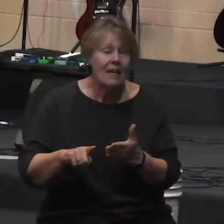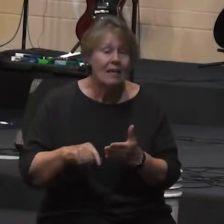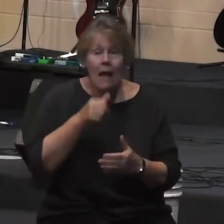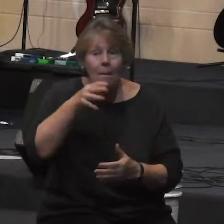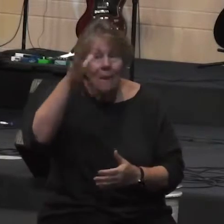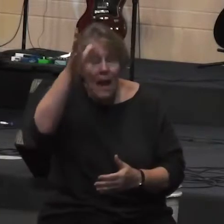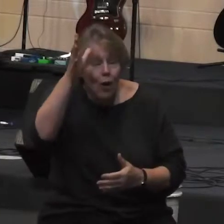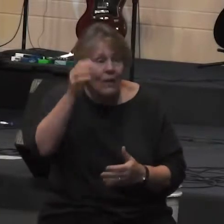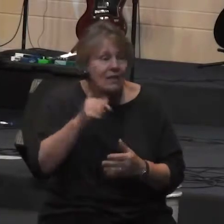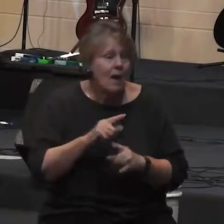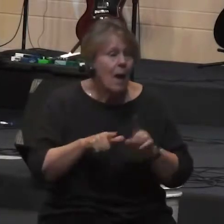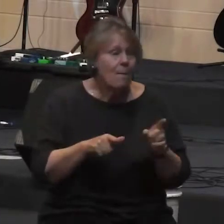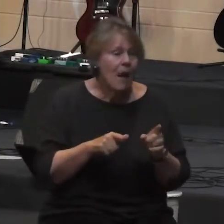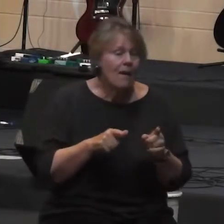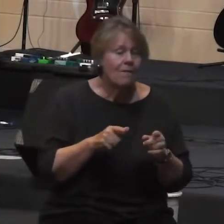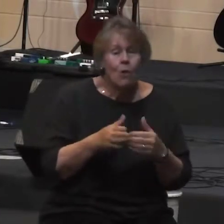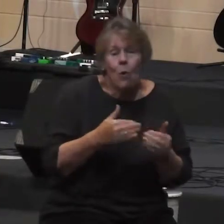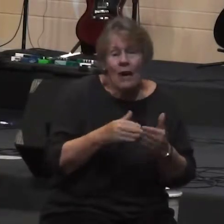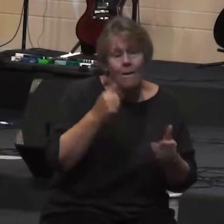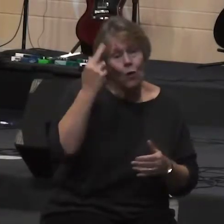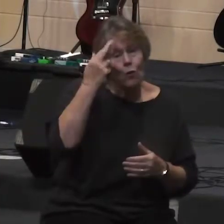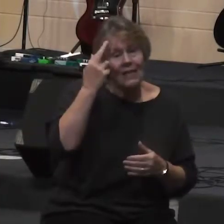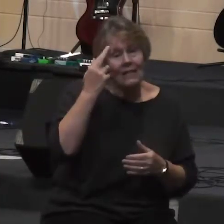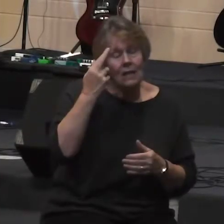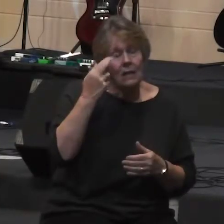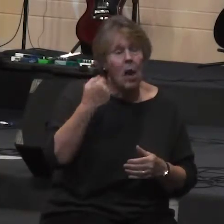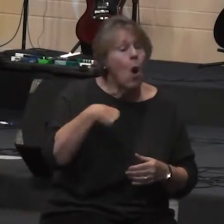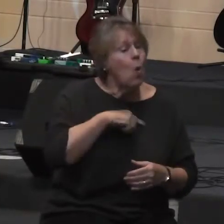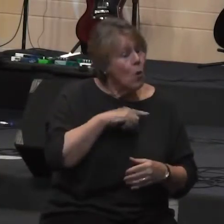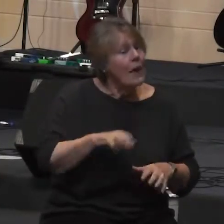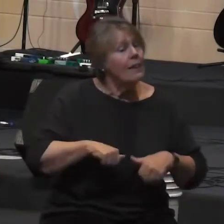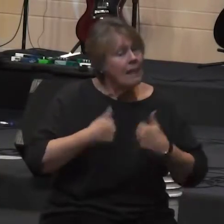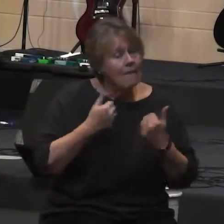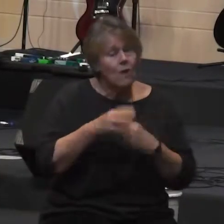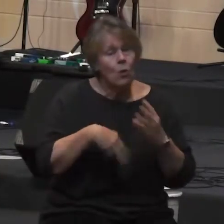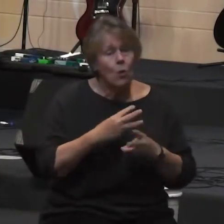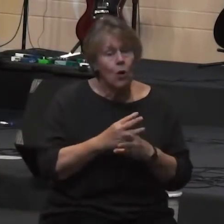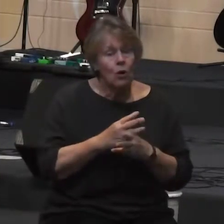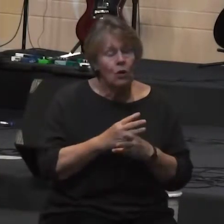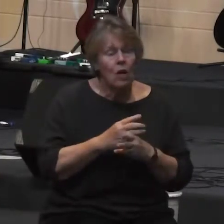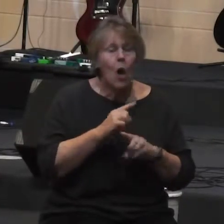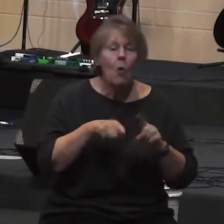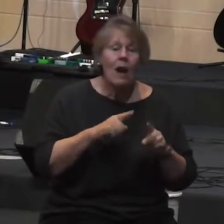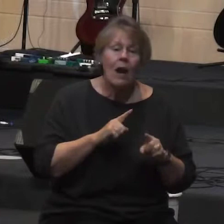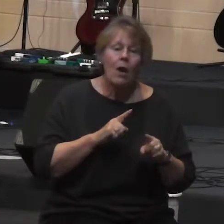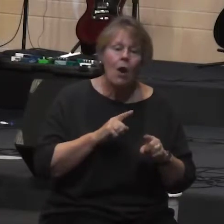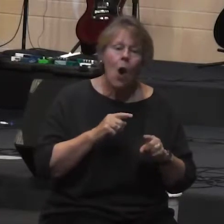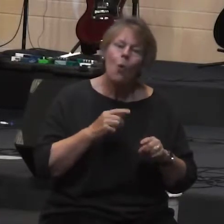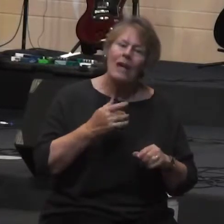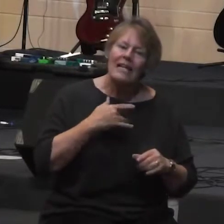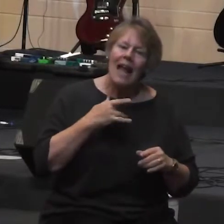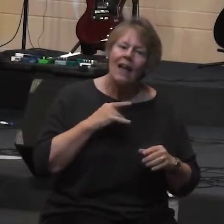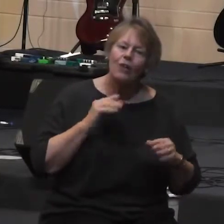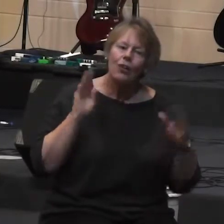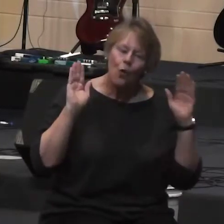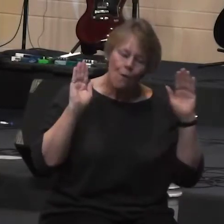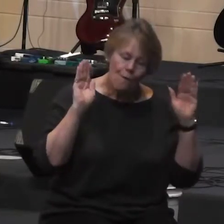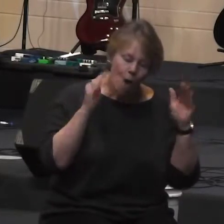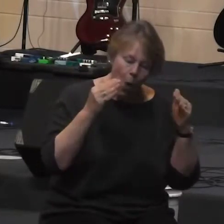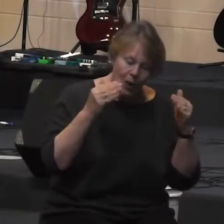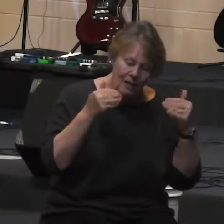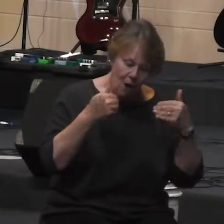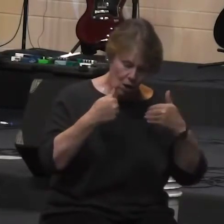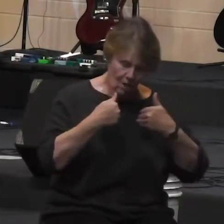whatever reason we live in a world where our self is the main focus that we protect at all